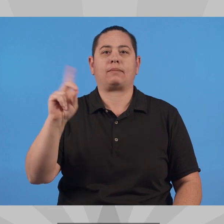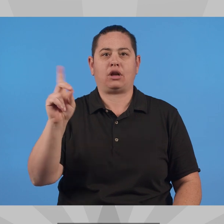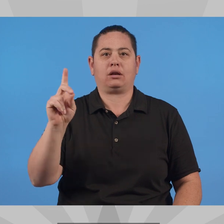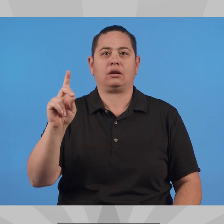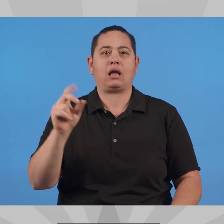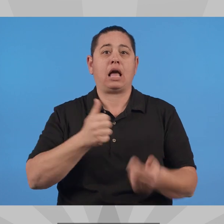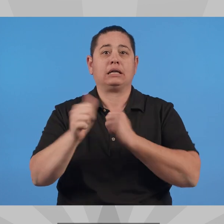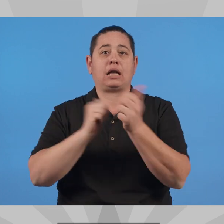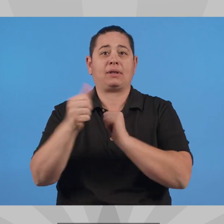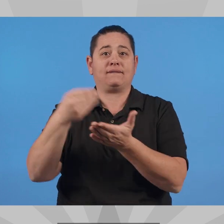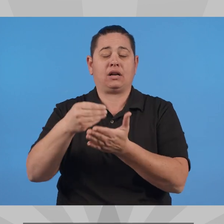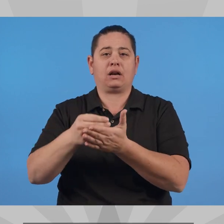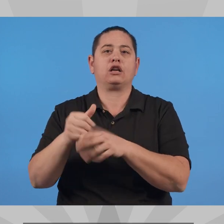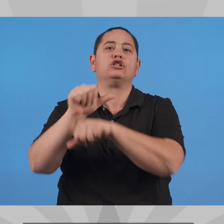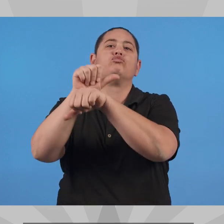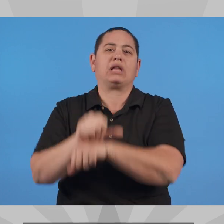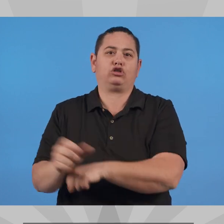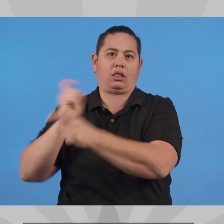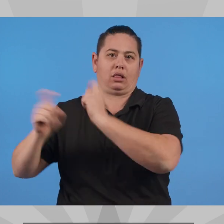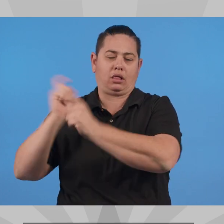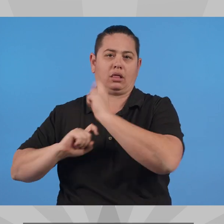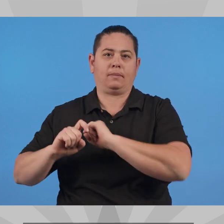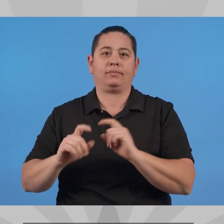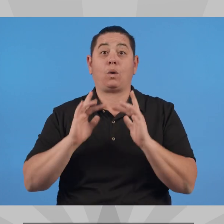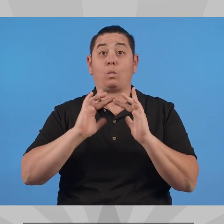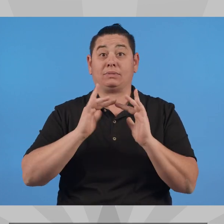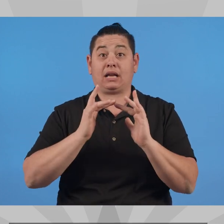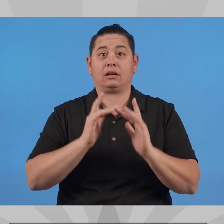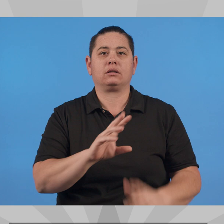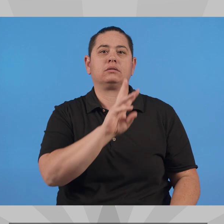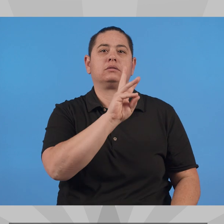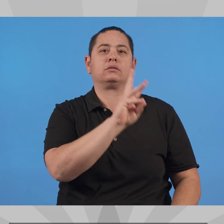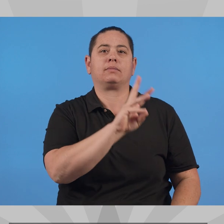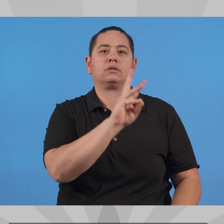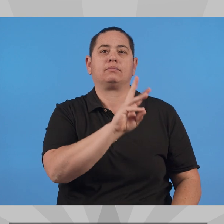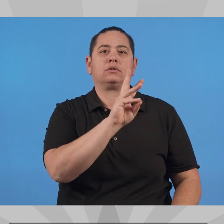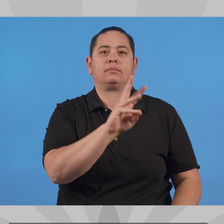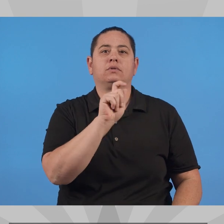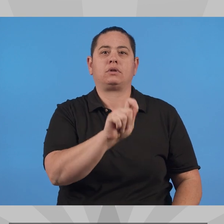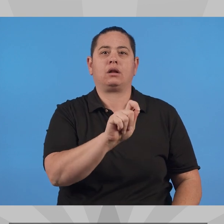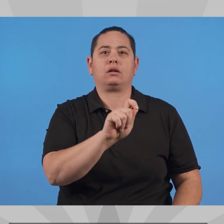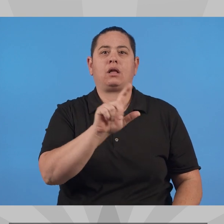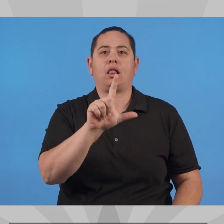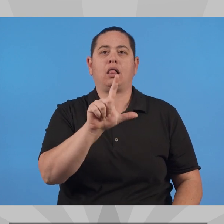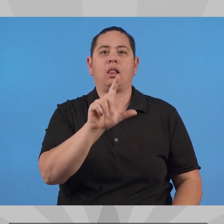Party Democratic. Campaign funding traditional. Website www